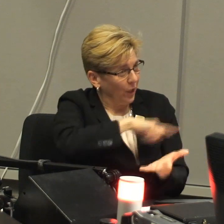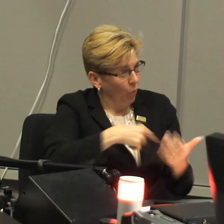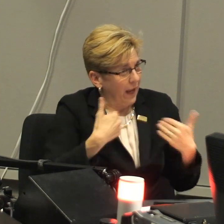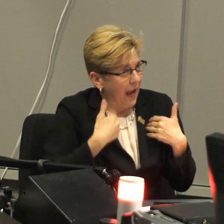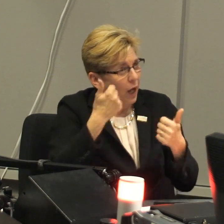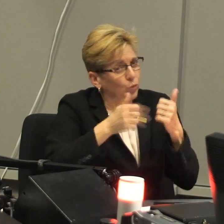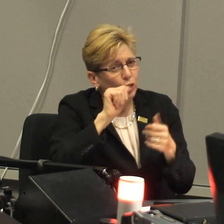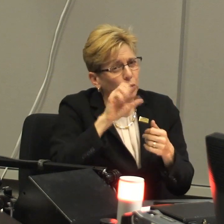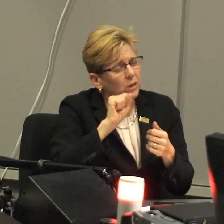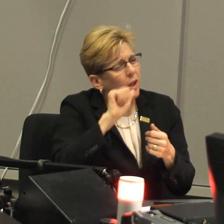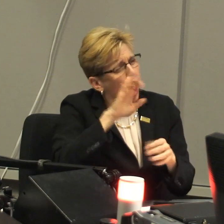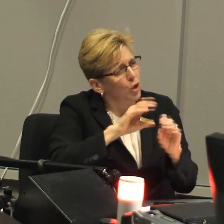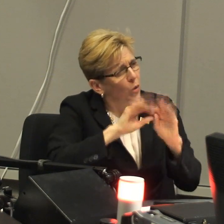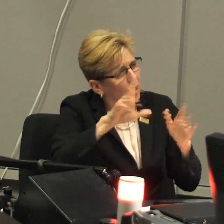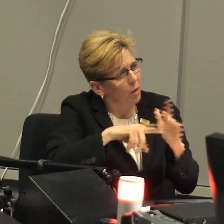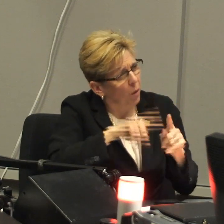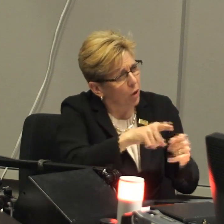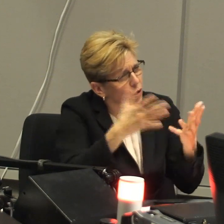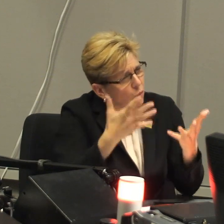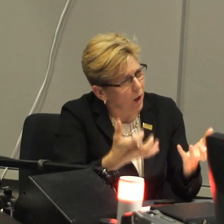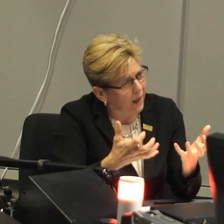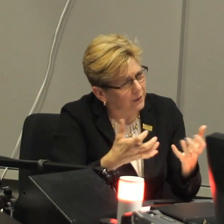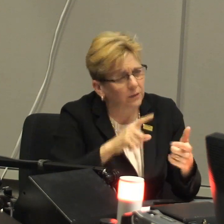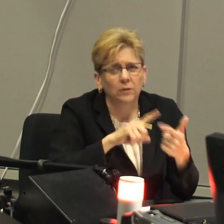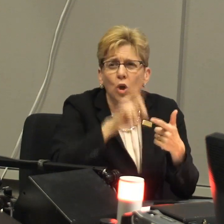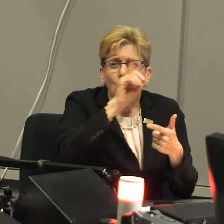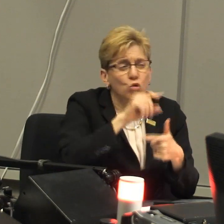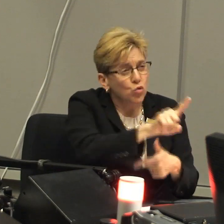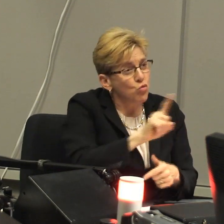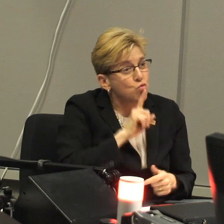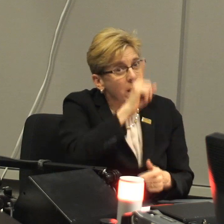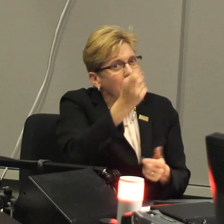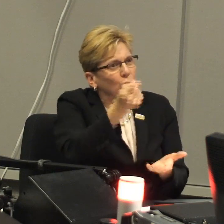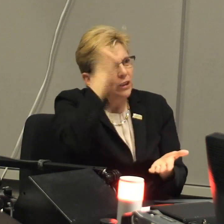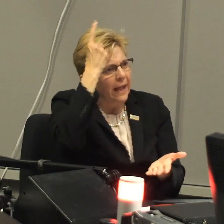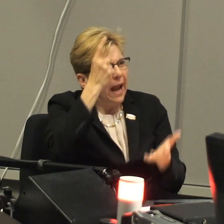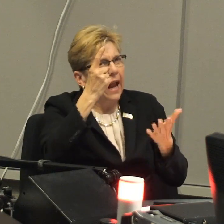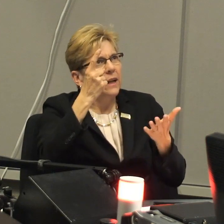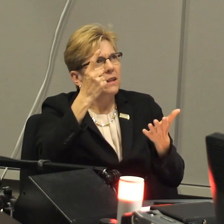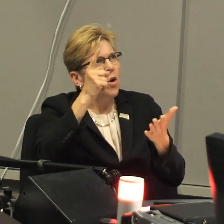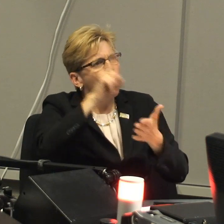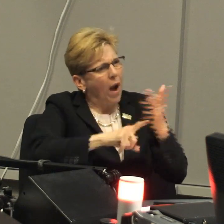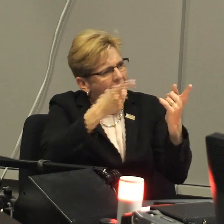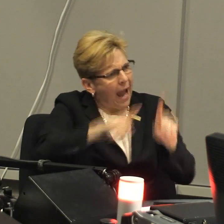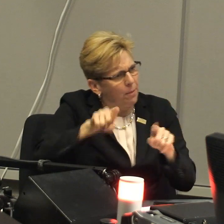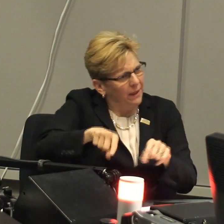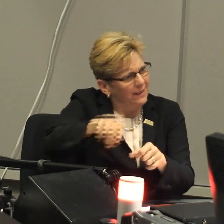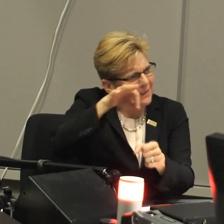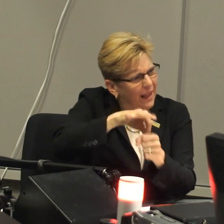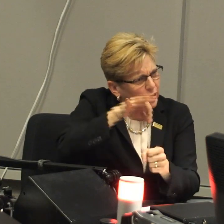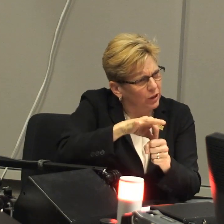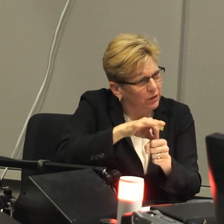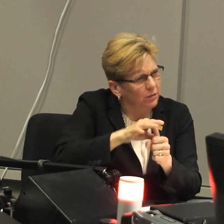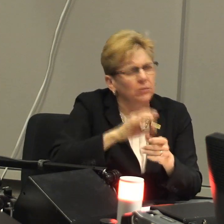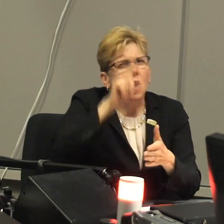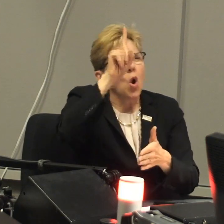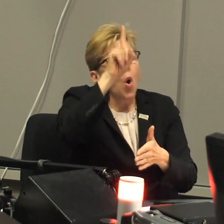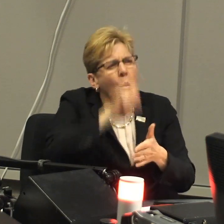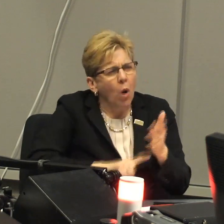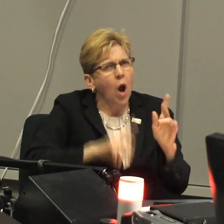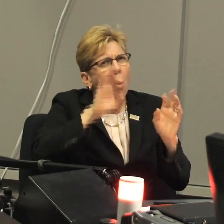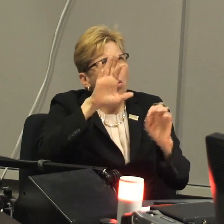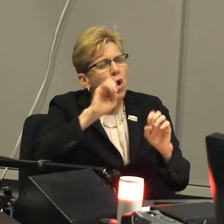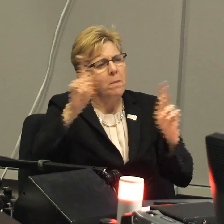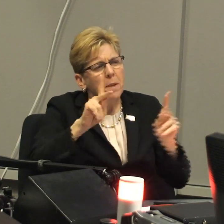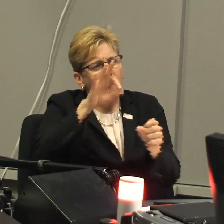And it's because of the conversations that we had and those conversations were around, are you clear what it is that you really want? Do you understand what